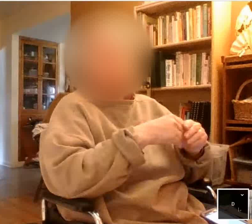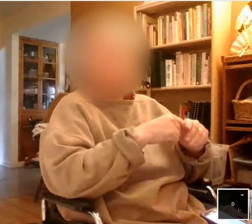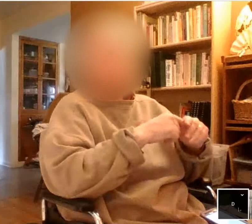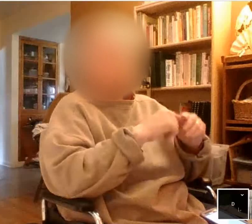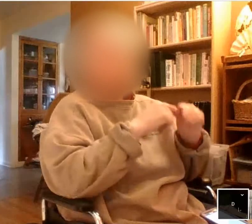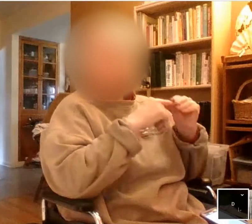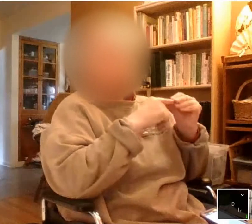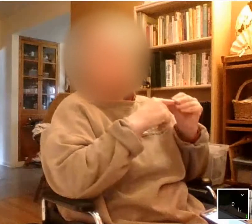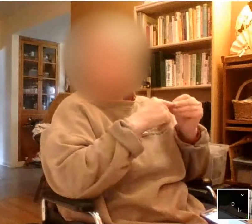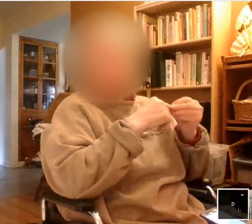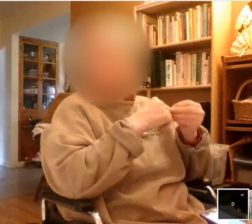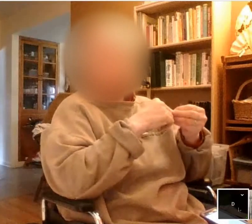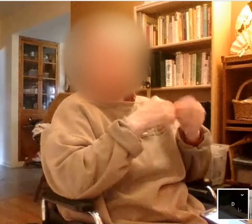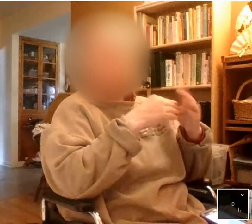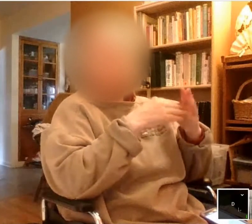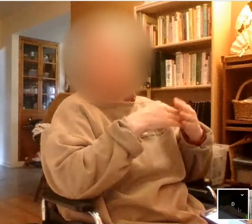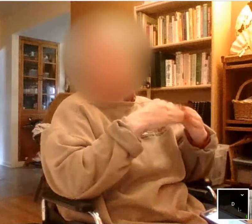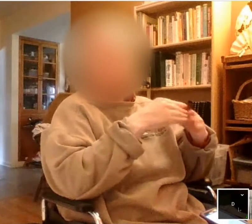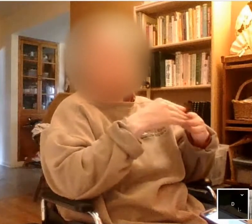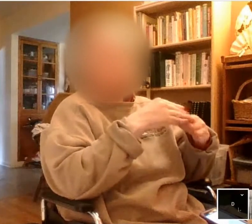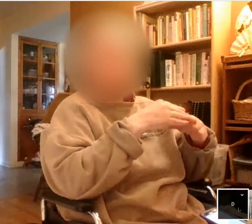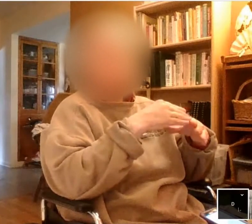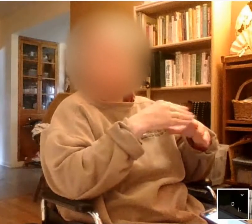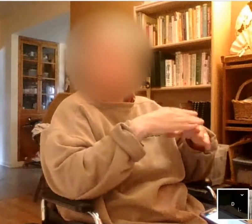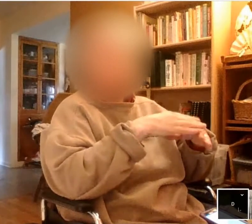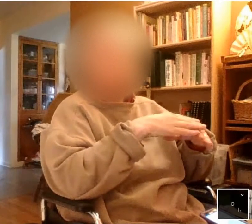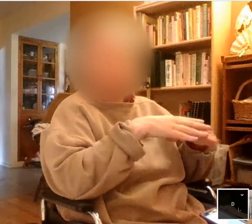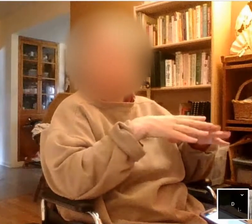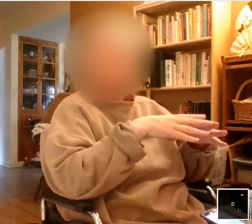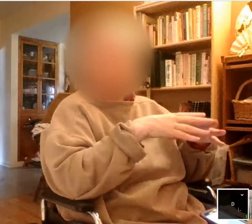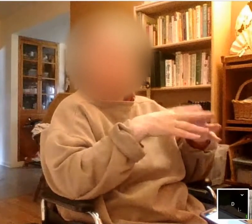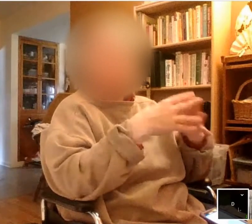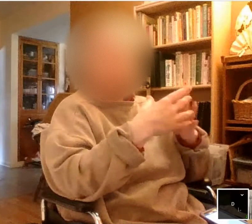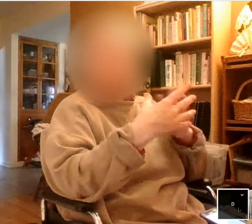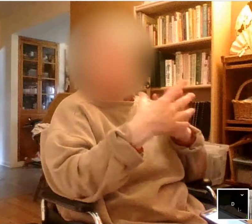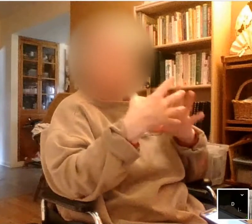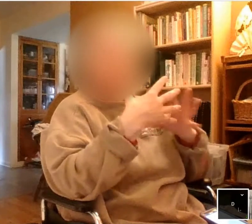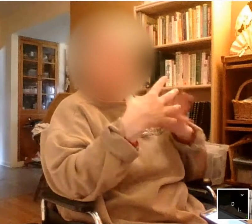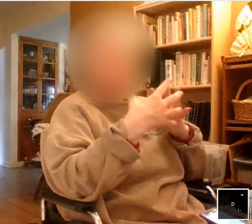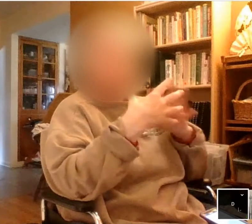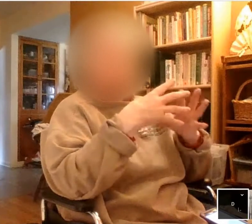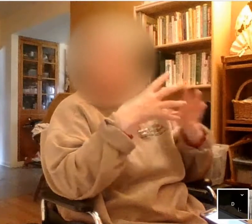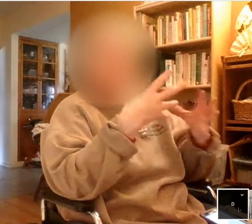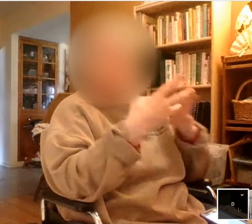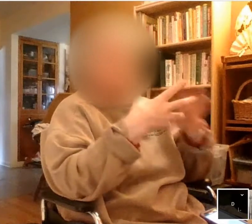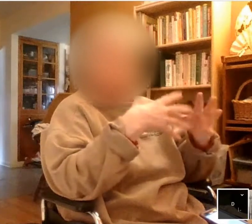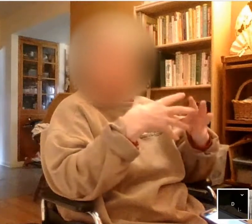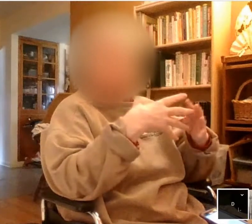Yesterday I'm on the table, and as I wrote to you before, it always felt like there were different